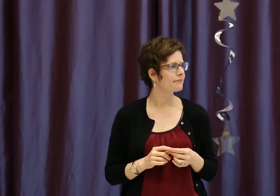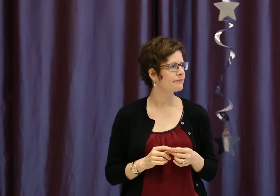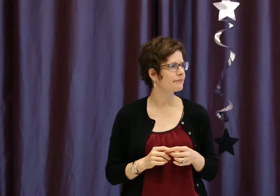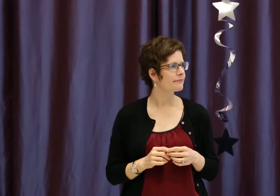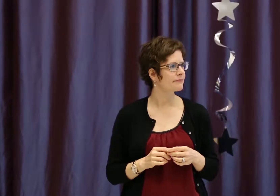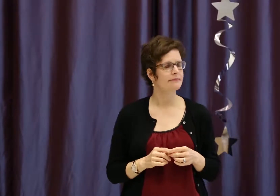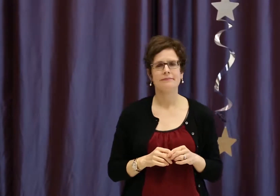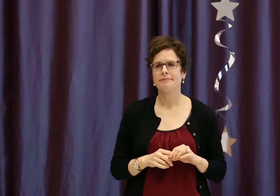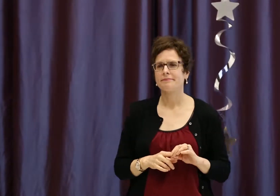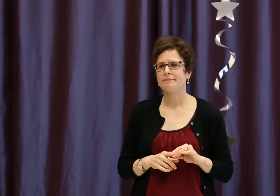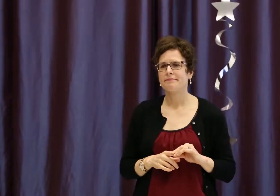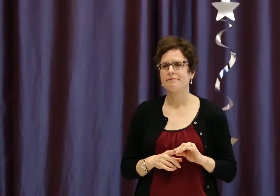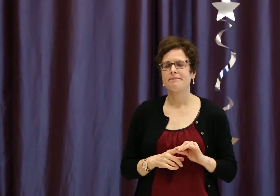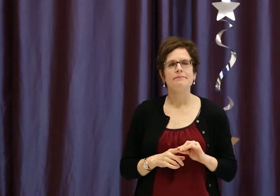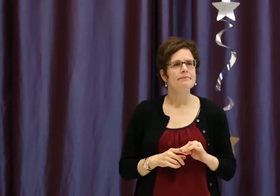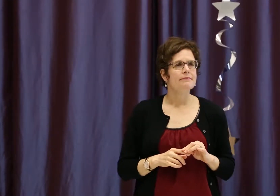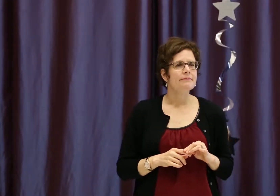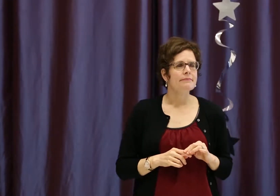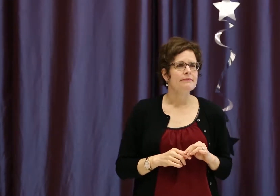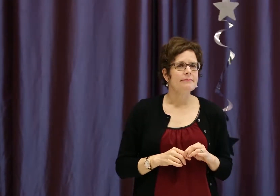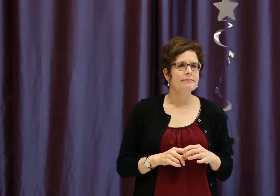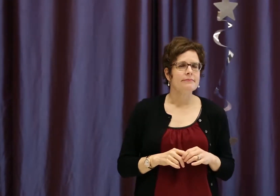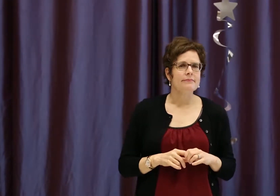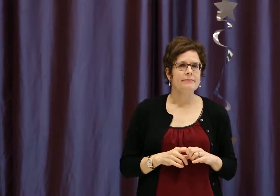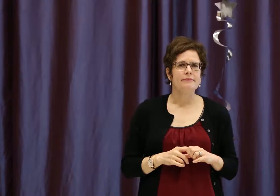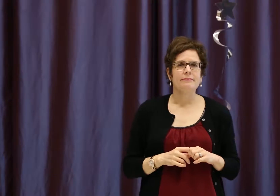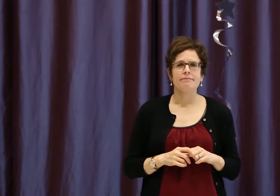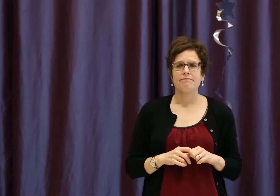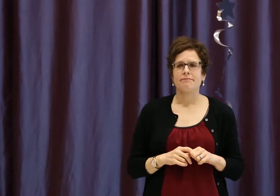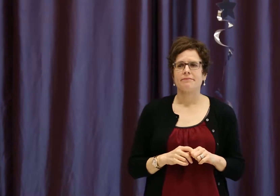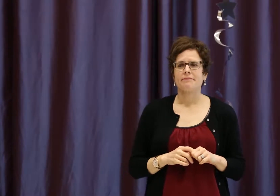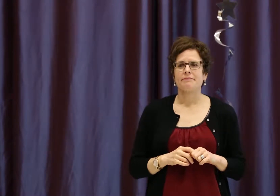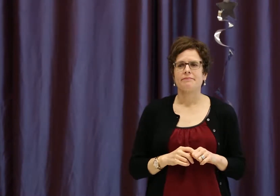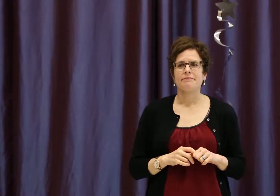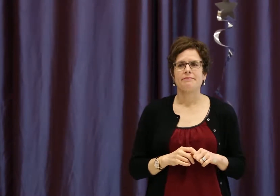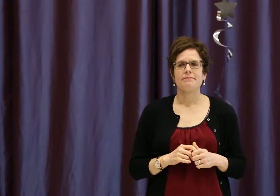needs to be deaf community support to assist parents through this journey.